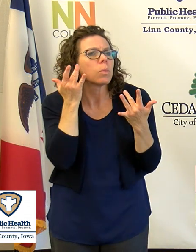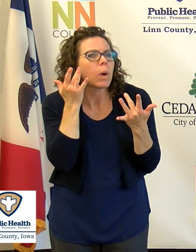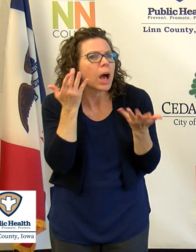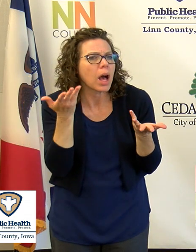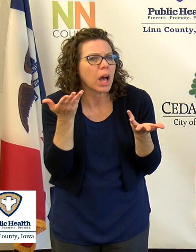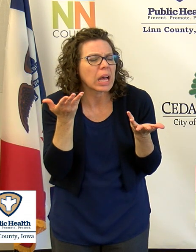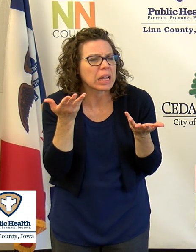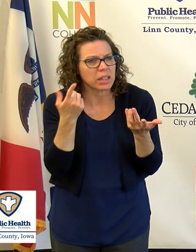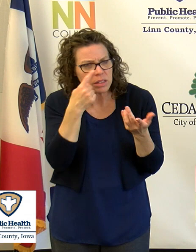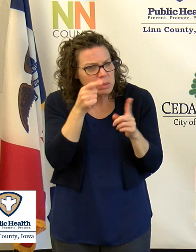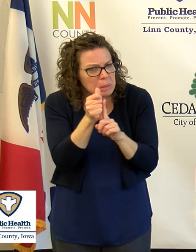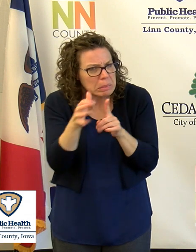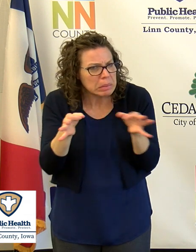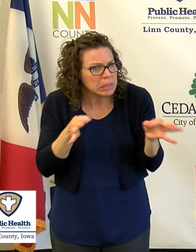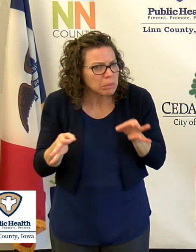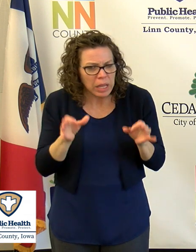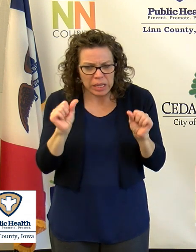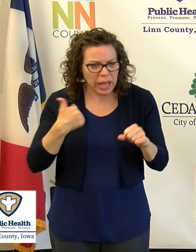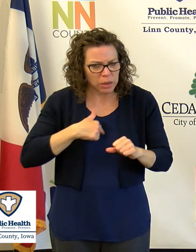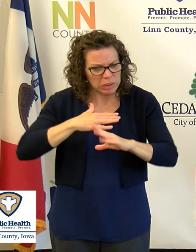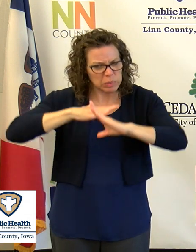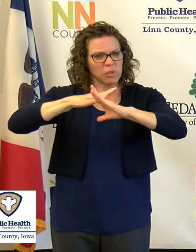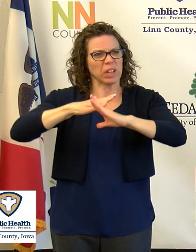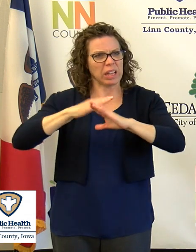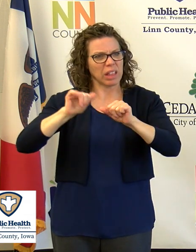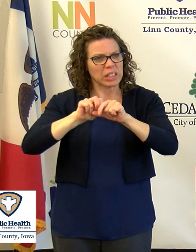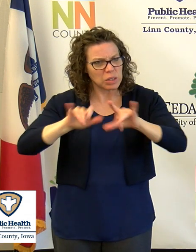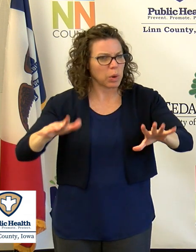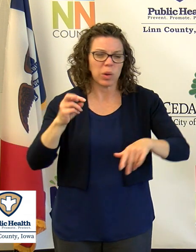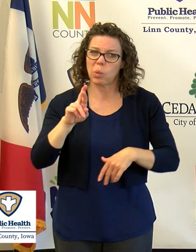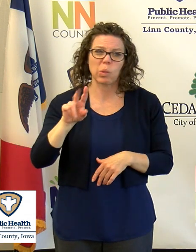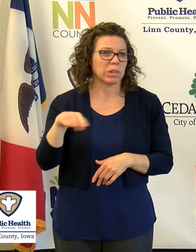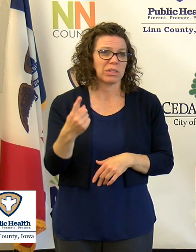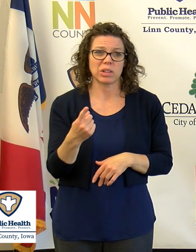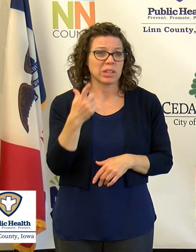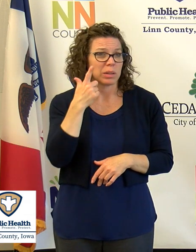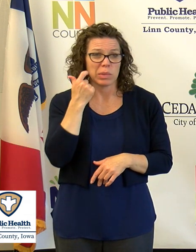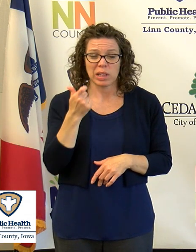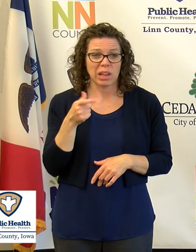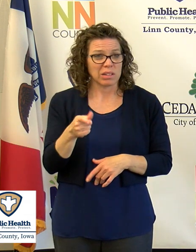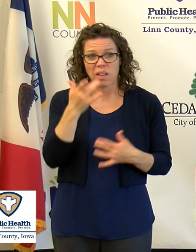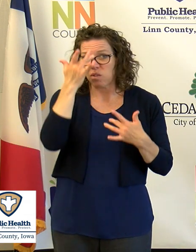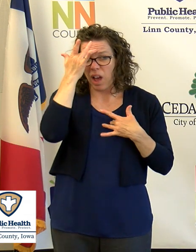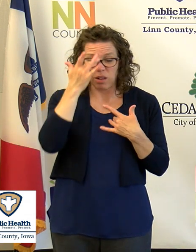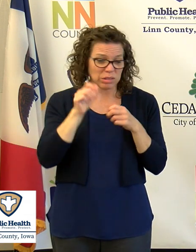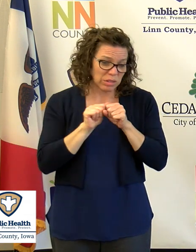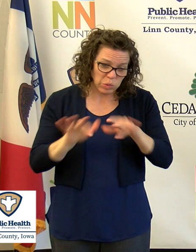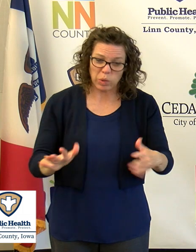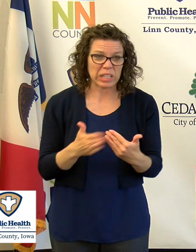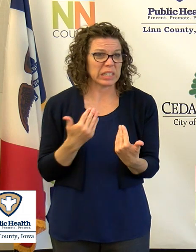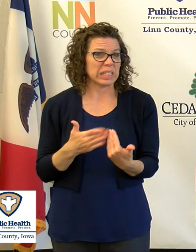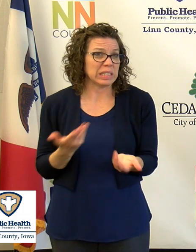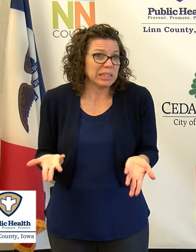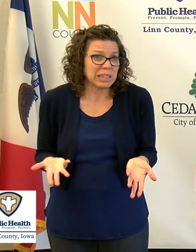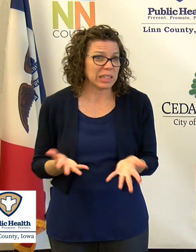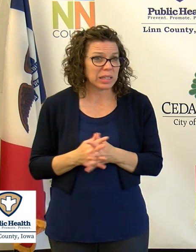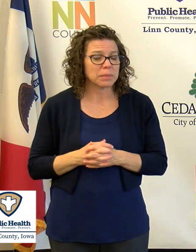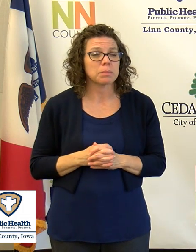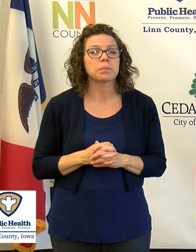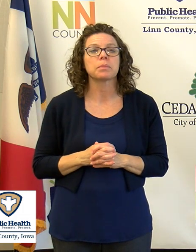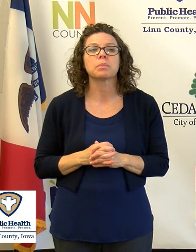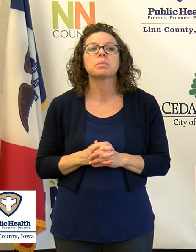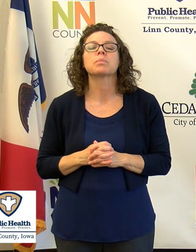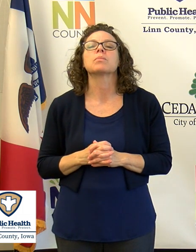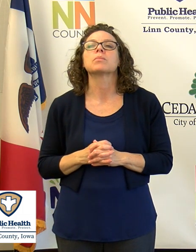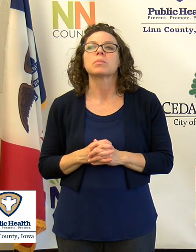and whether there is anything that can be done to prevent that, or if that's just sort of the nature of this virus and how it moves through these facilities. So